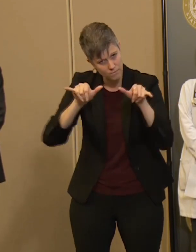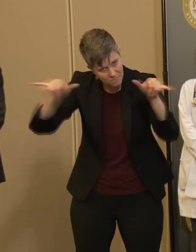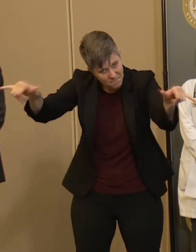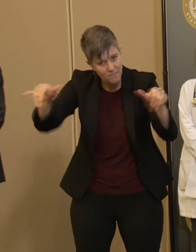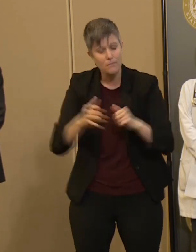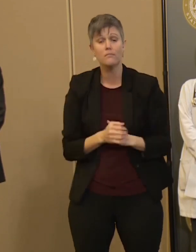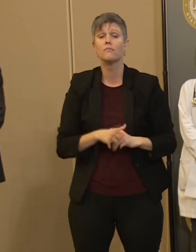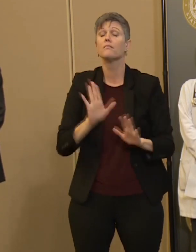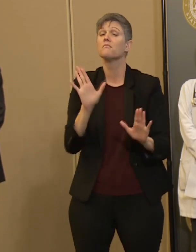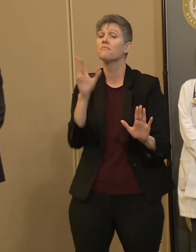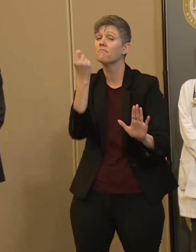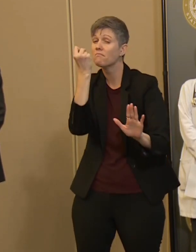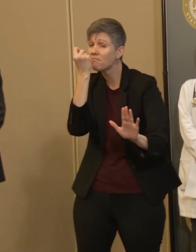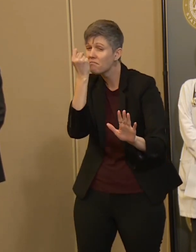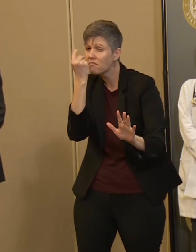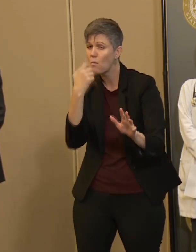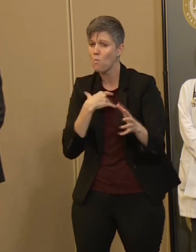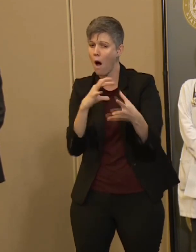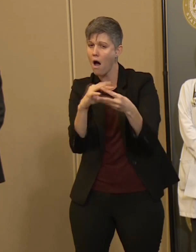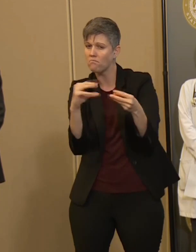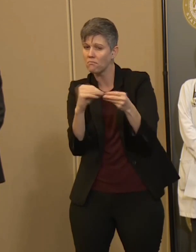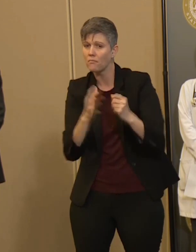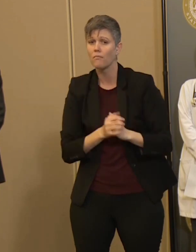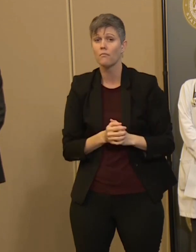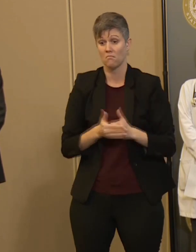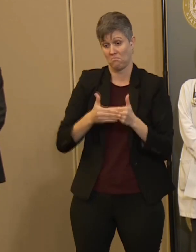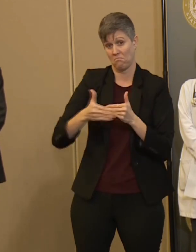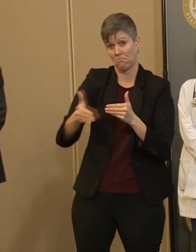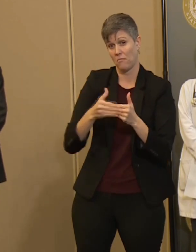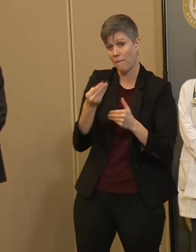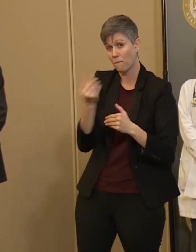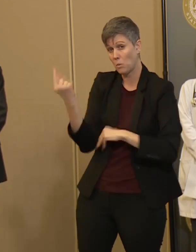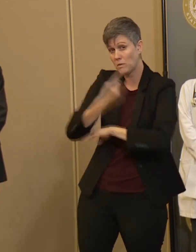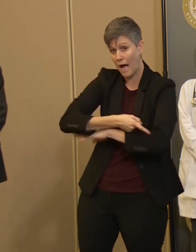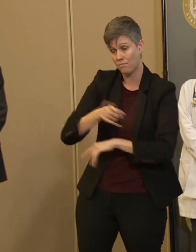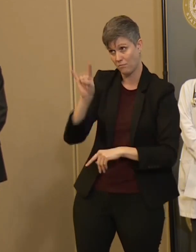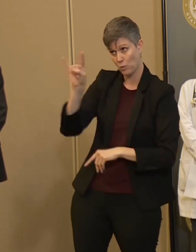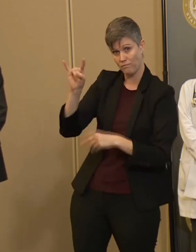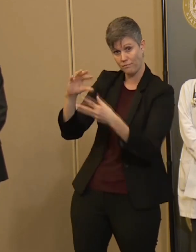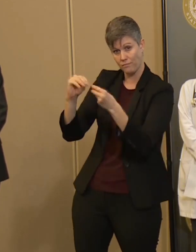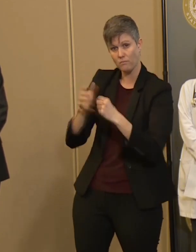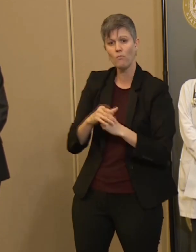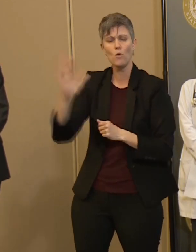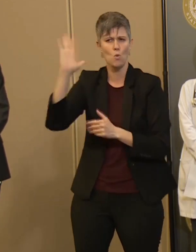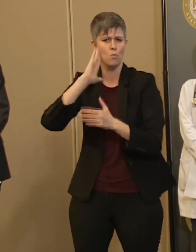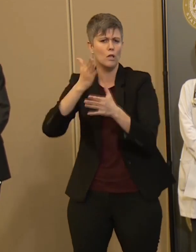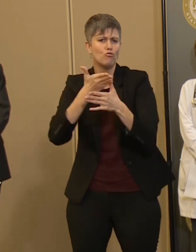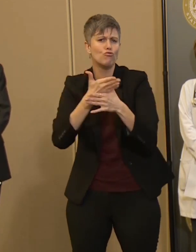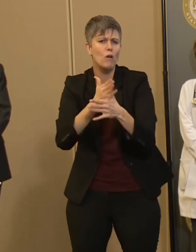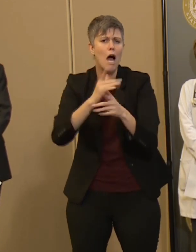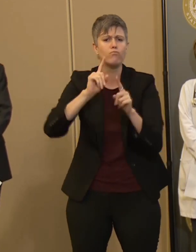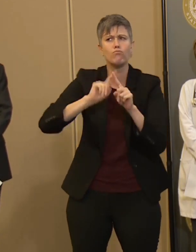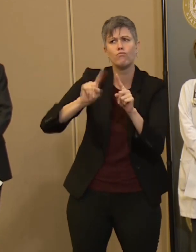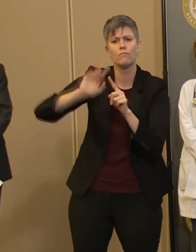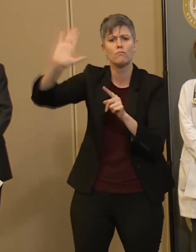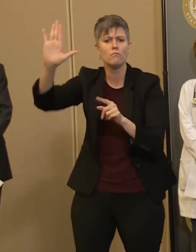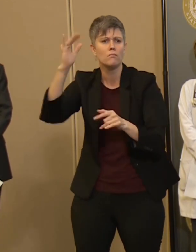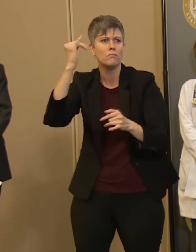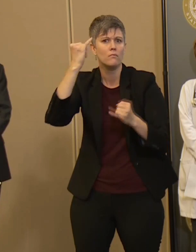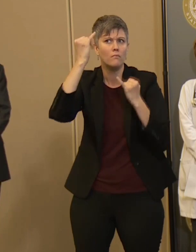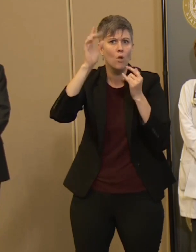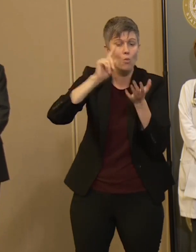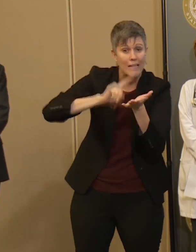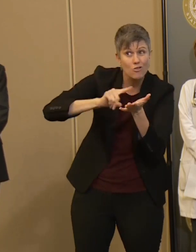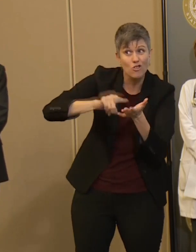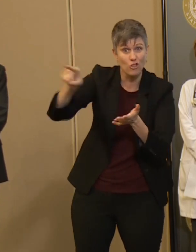Now, over the coming days, the University of Texas is going to share some of the modeling information that we